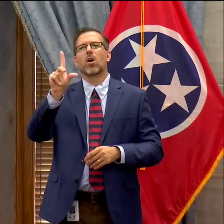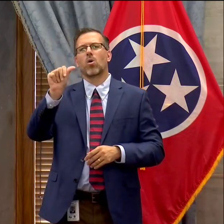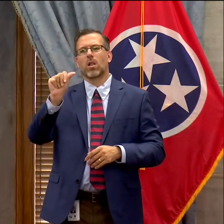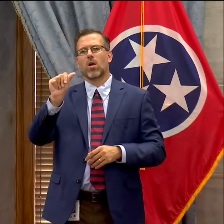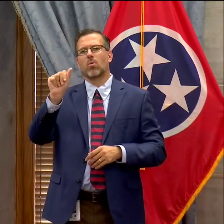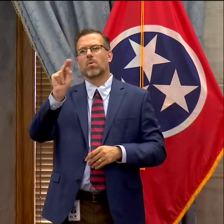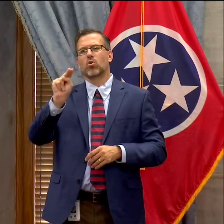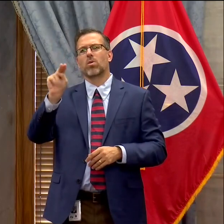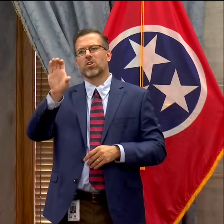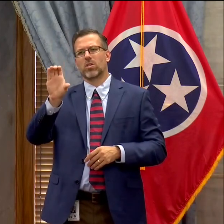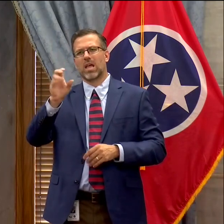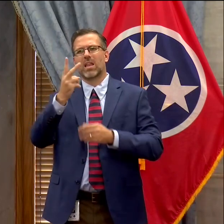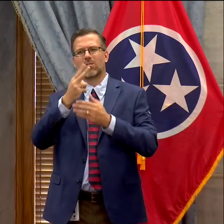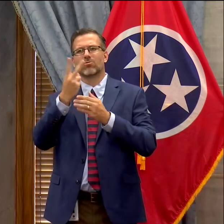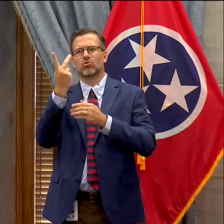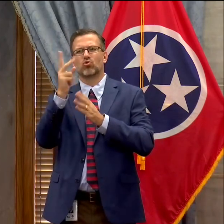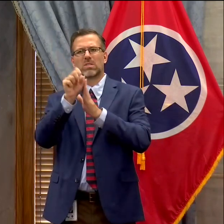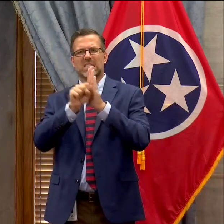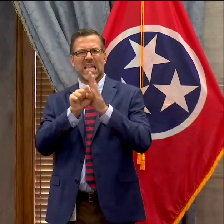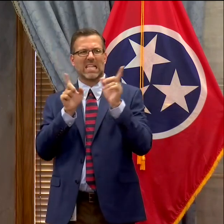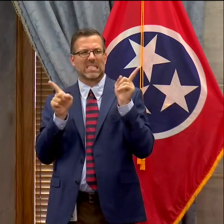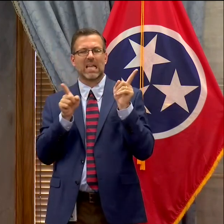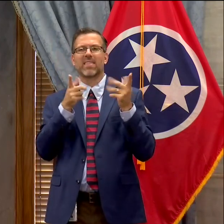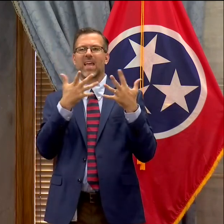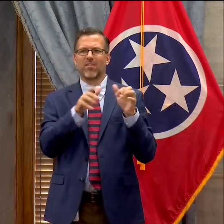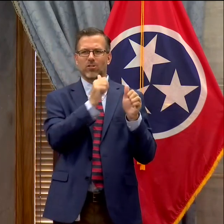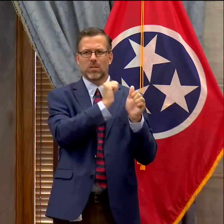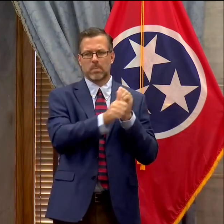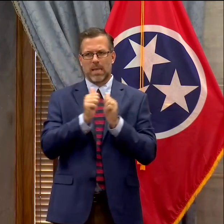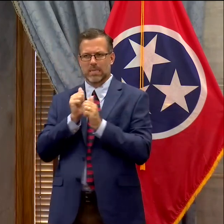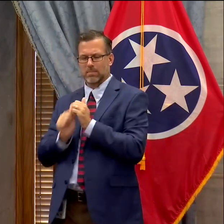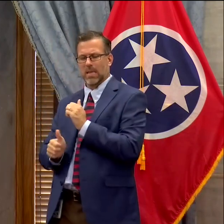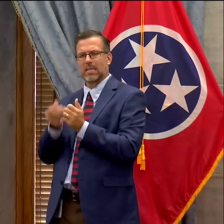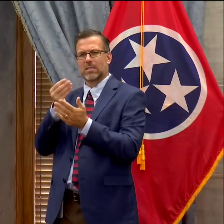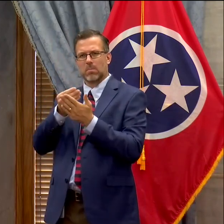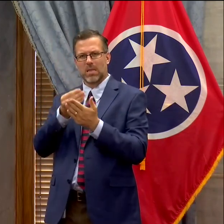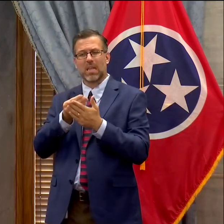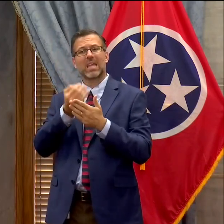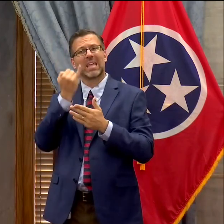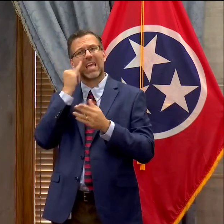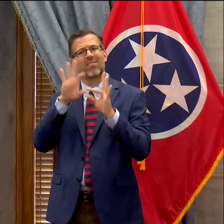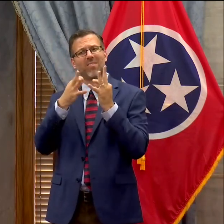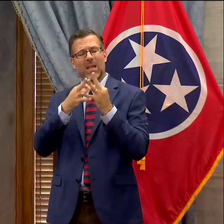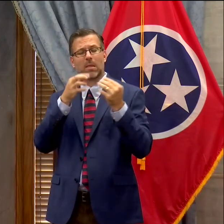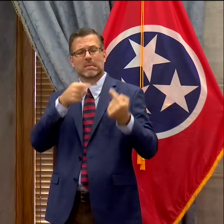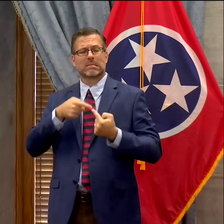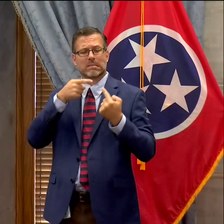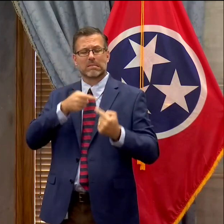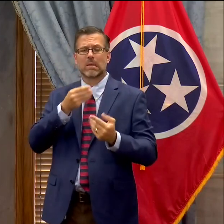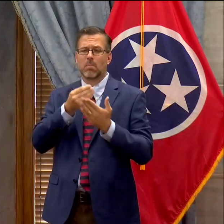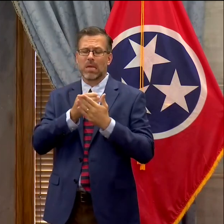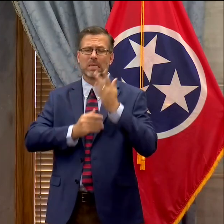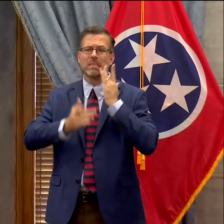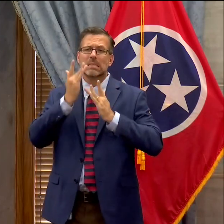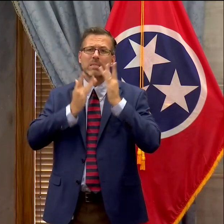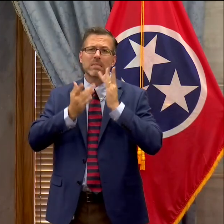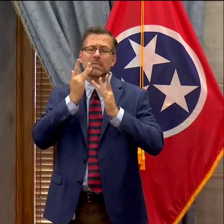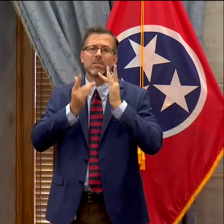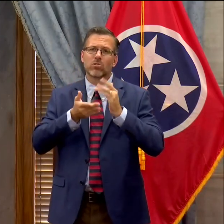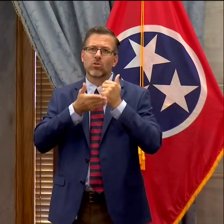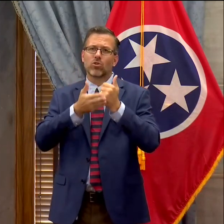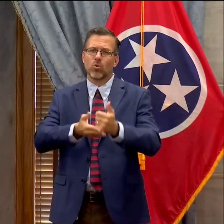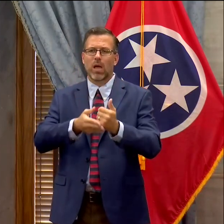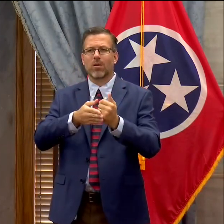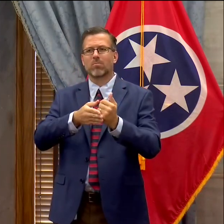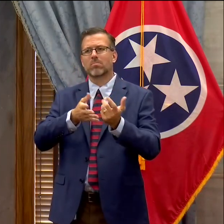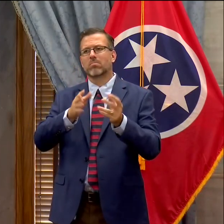children in a school of their choice. I wondered you're going to the stimulus accountability group later this afternoon. I wondered if that's something that you've considered or